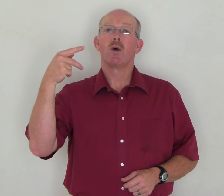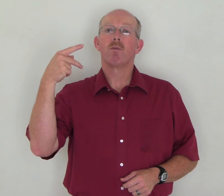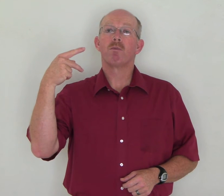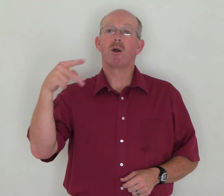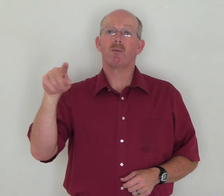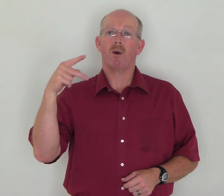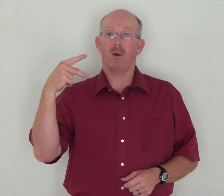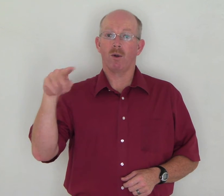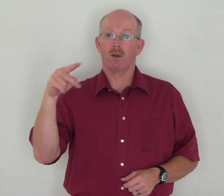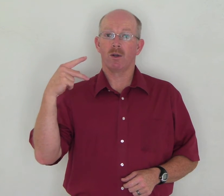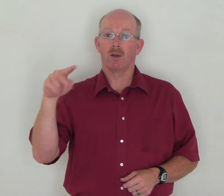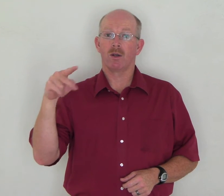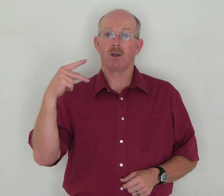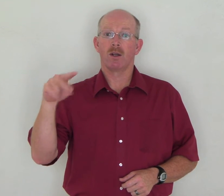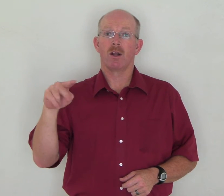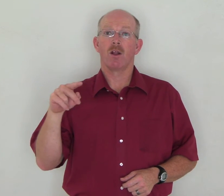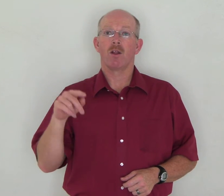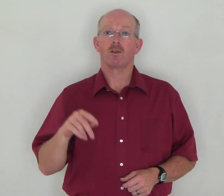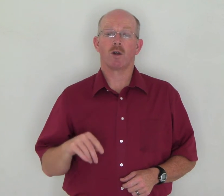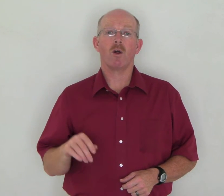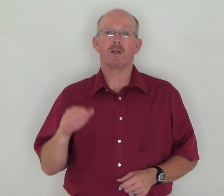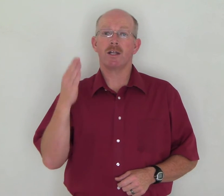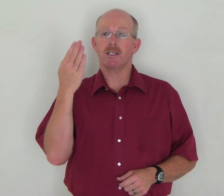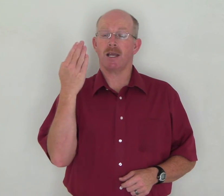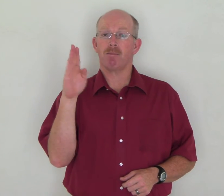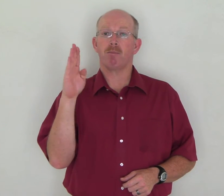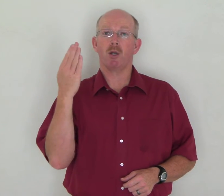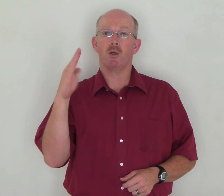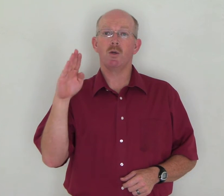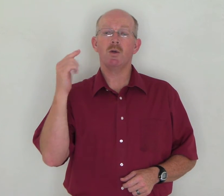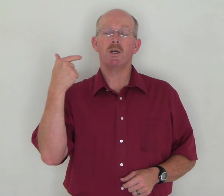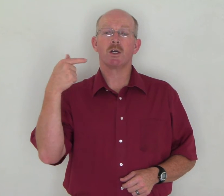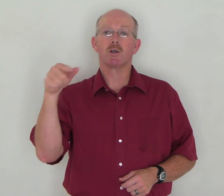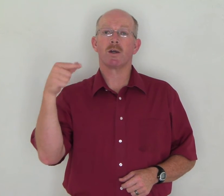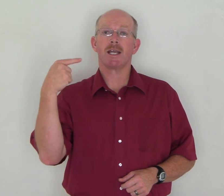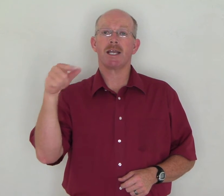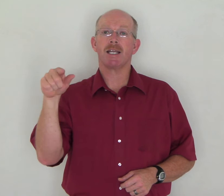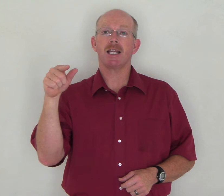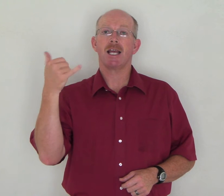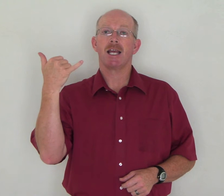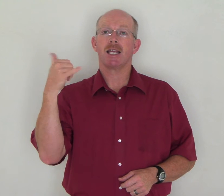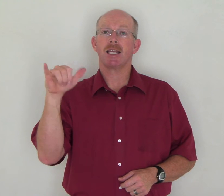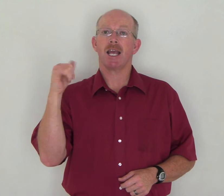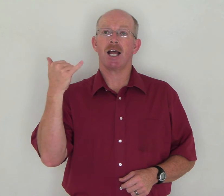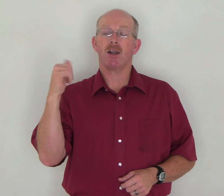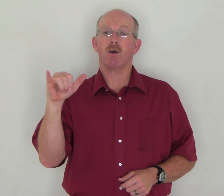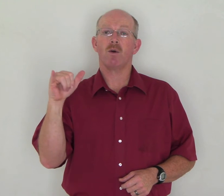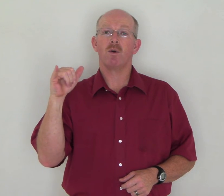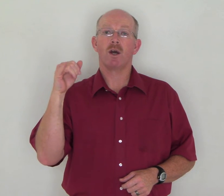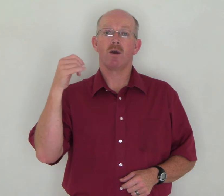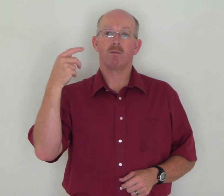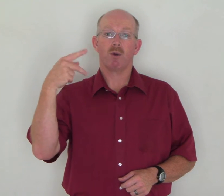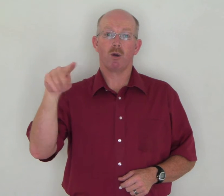Purple. Those are all done the same. Blue. Green. Yellow. Purple.